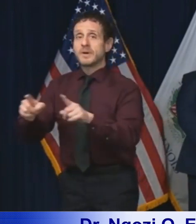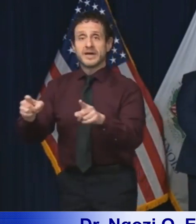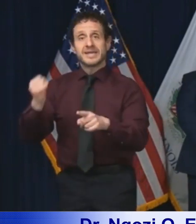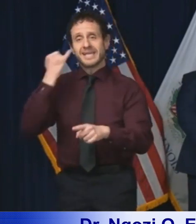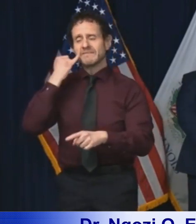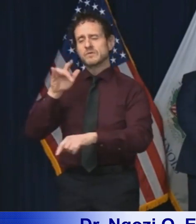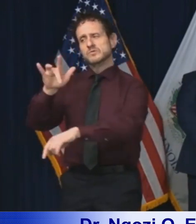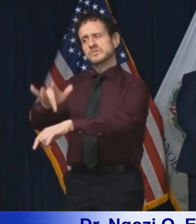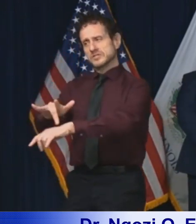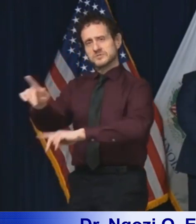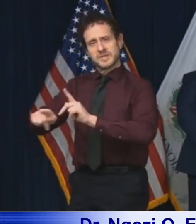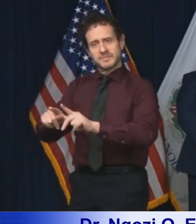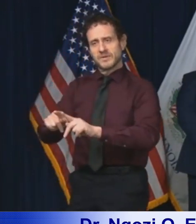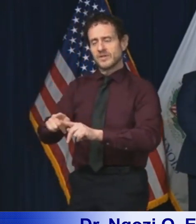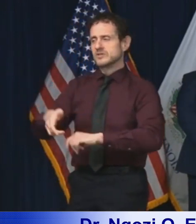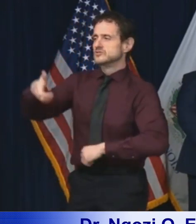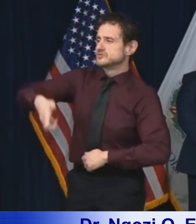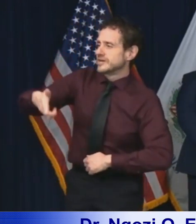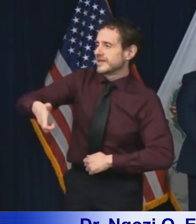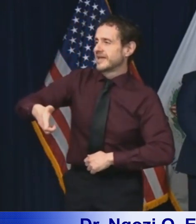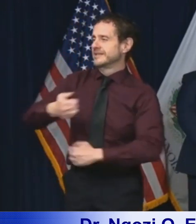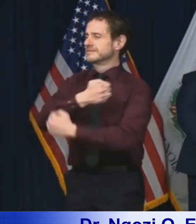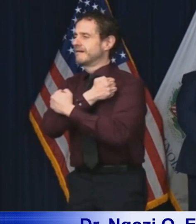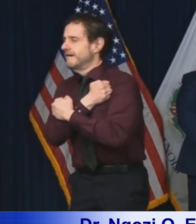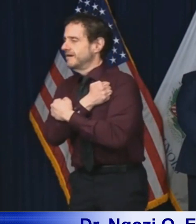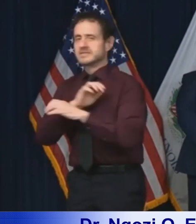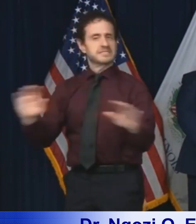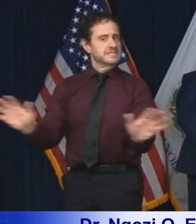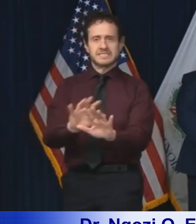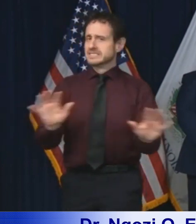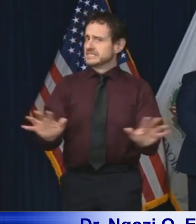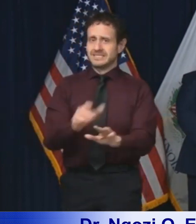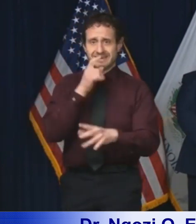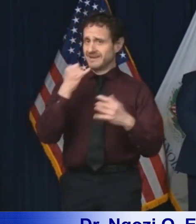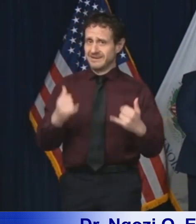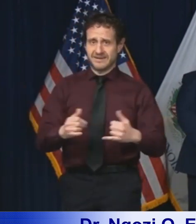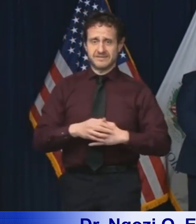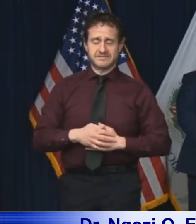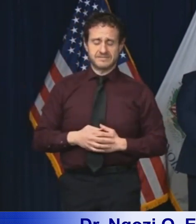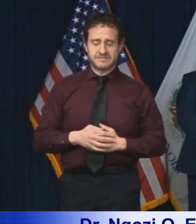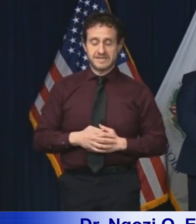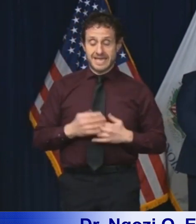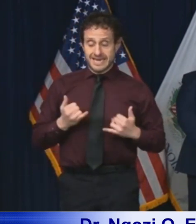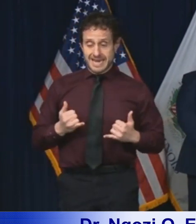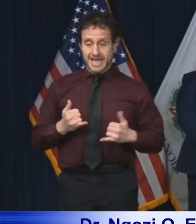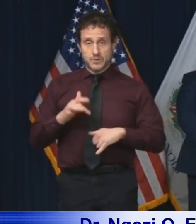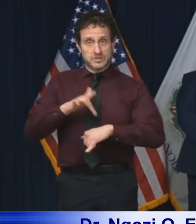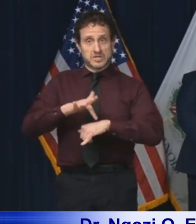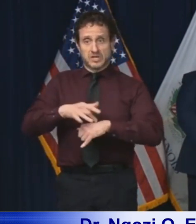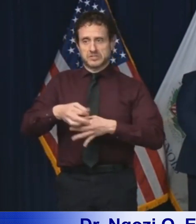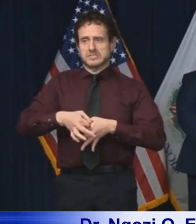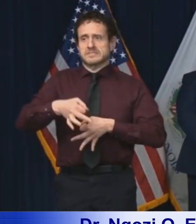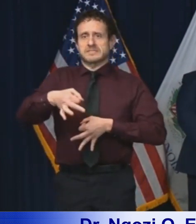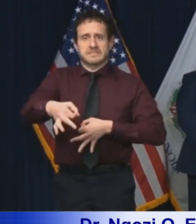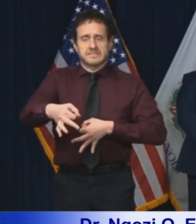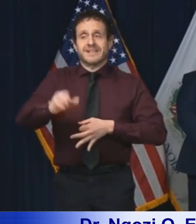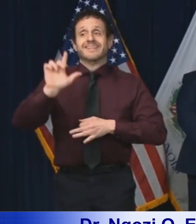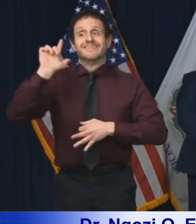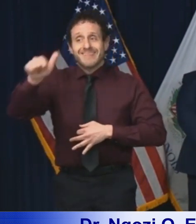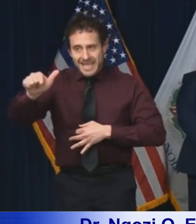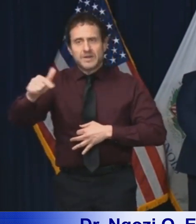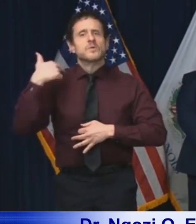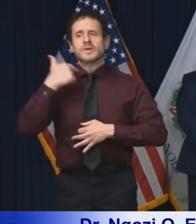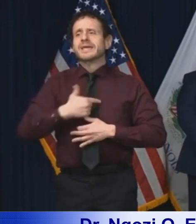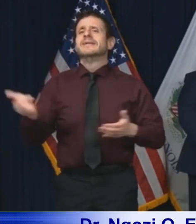else, that's not what we want at this time. We can defer those moves now so that we can enjoy our connections